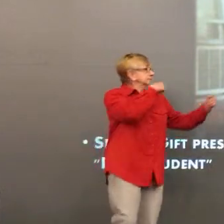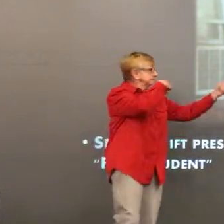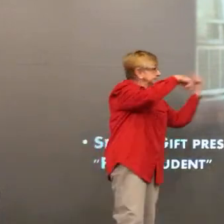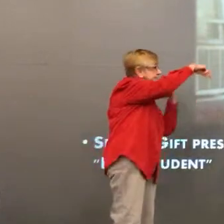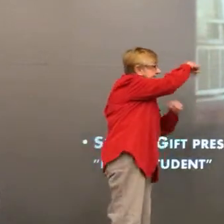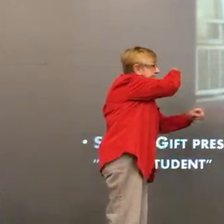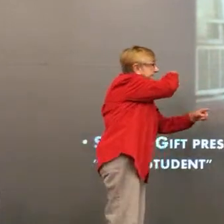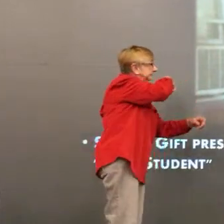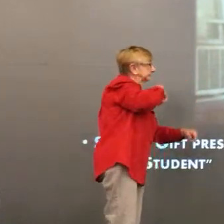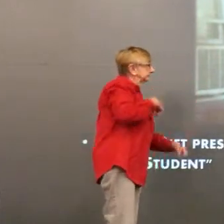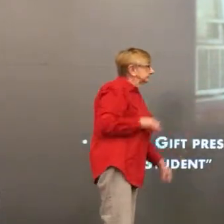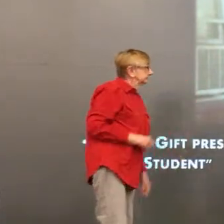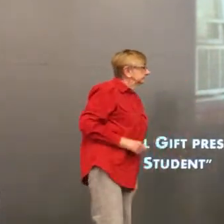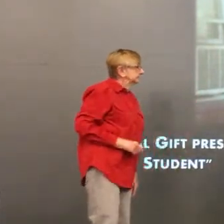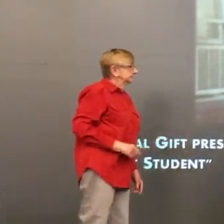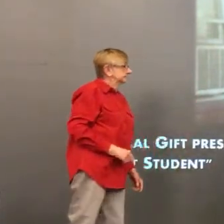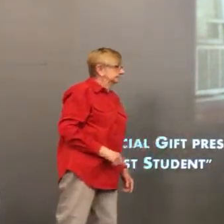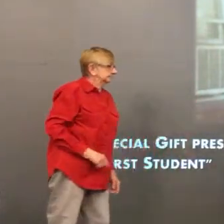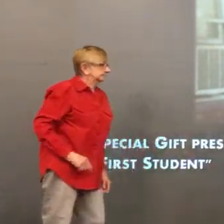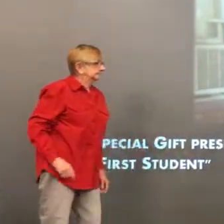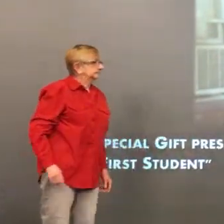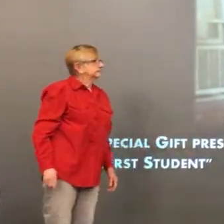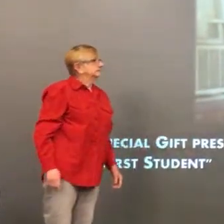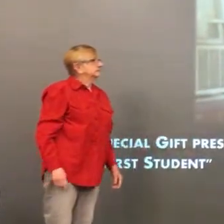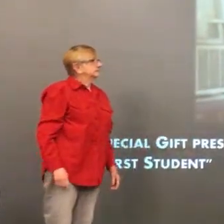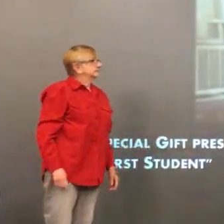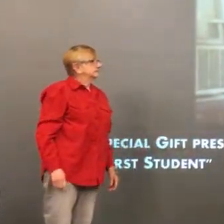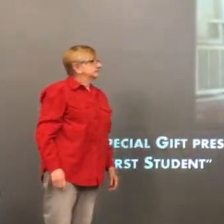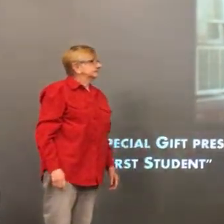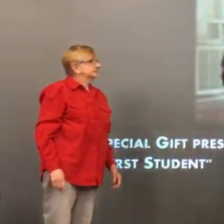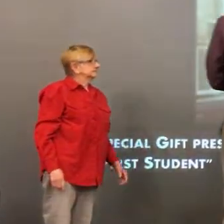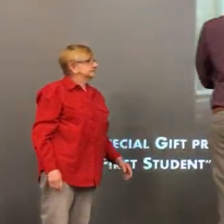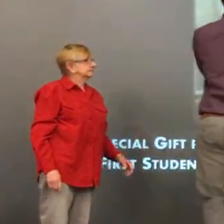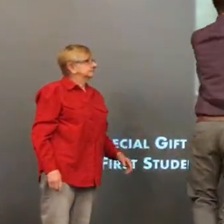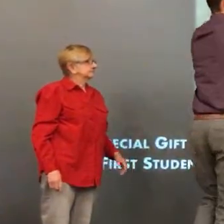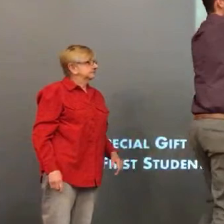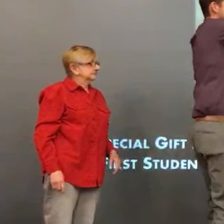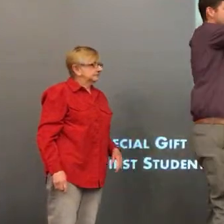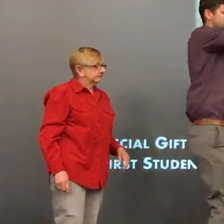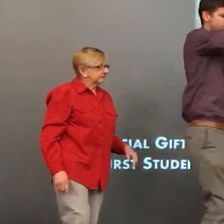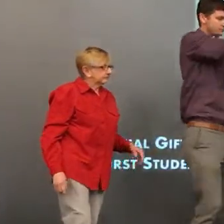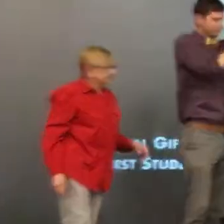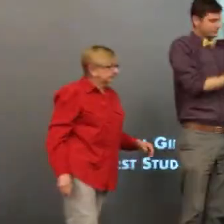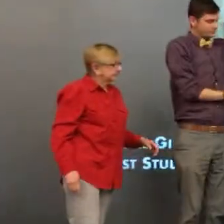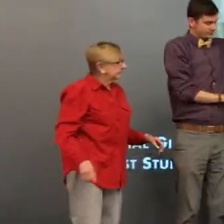The other side of the blanket is also for Dawn.